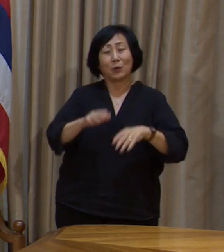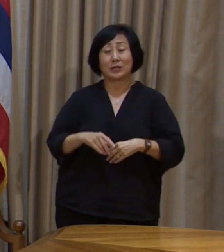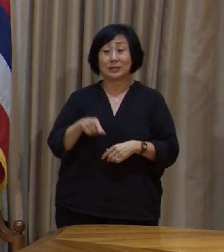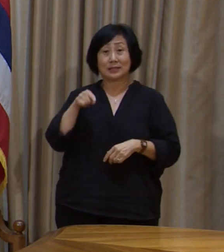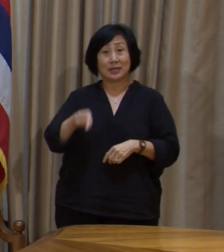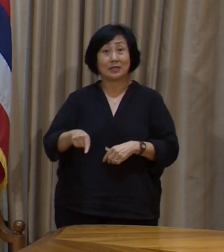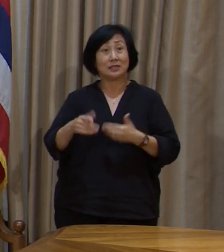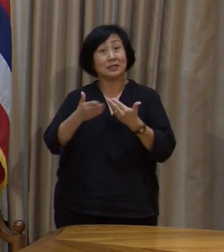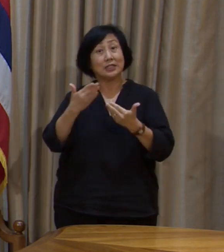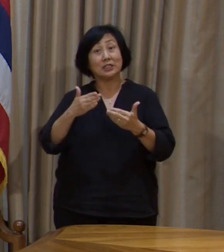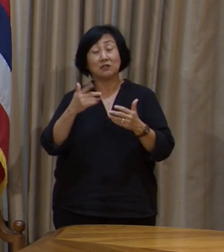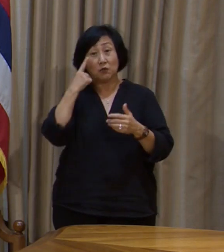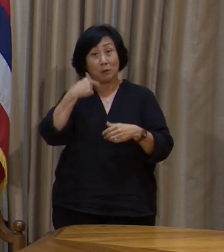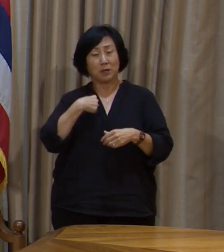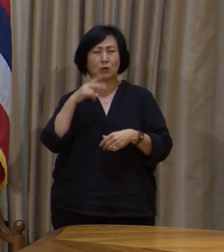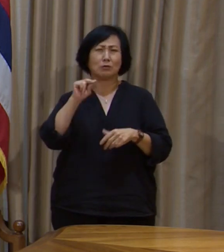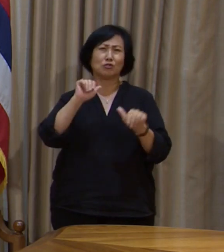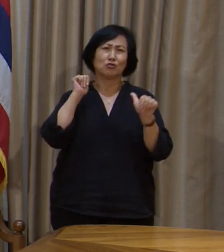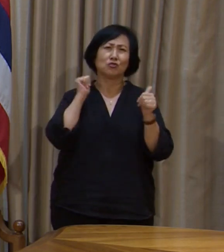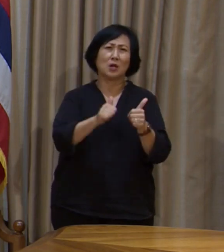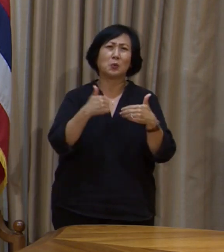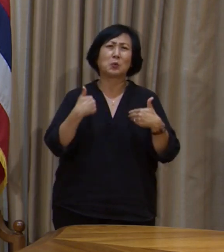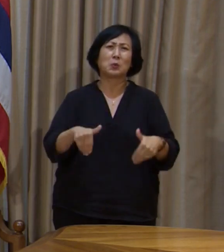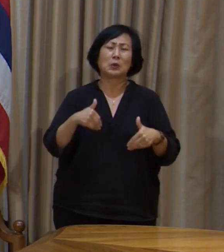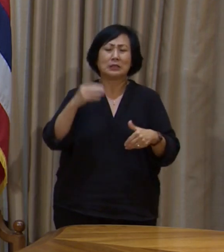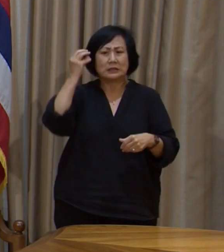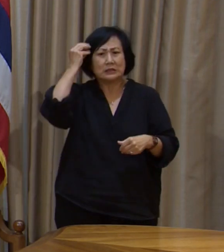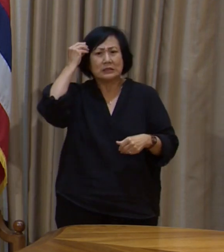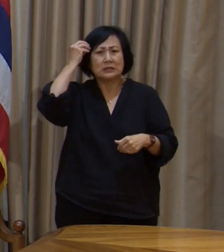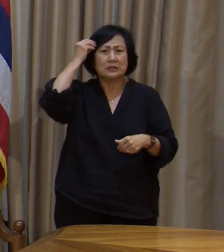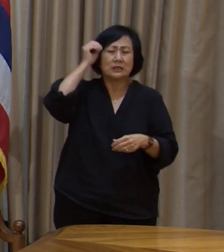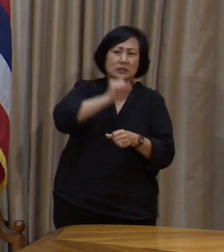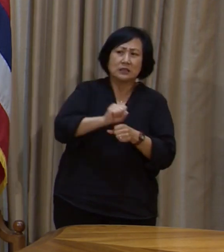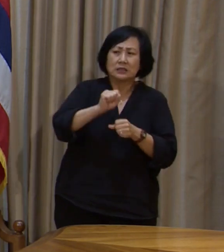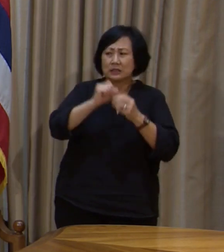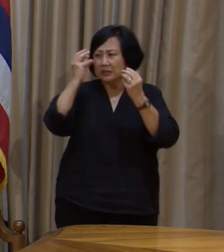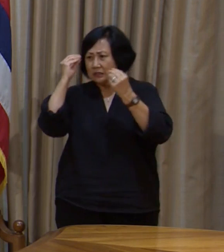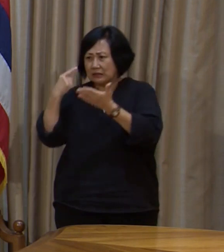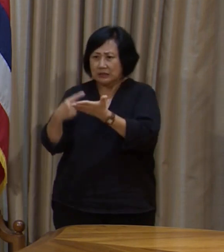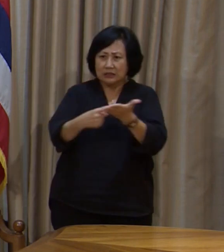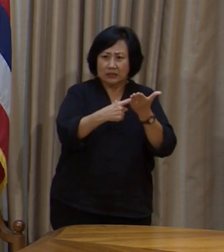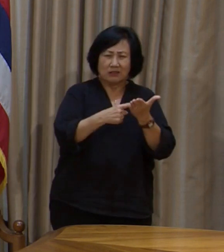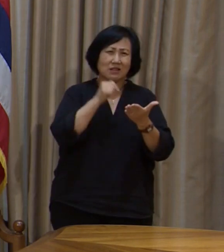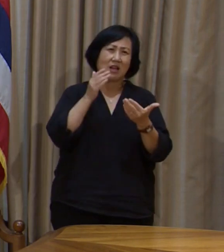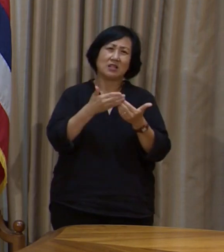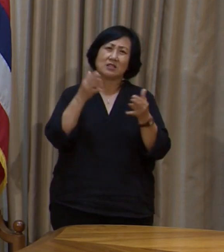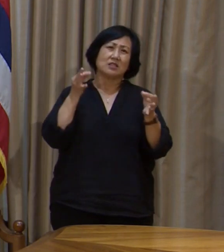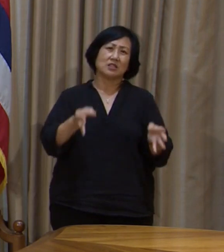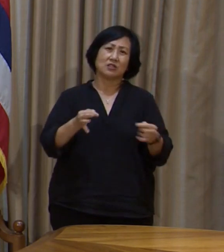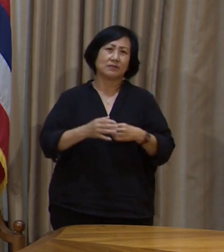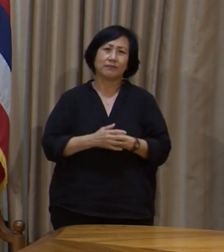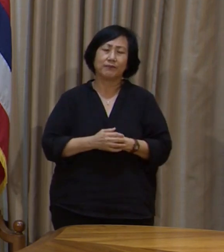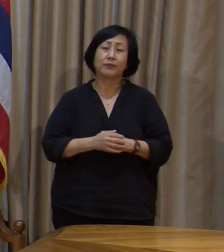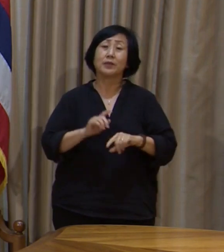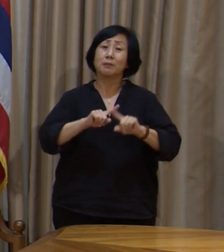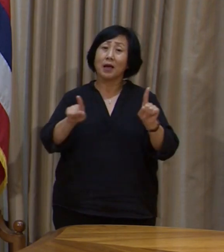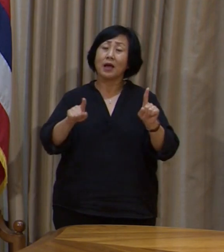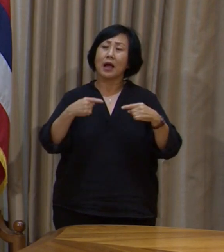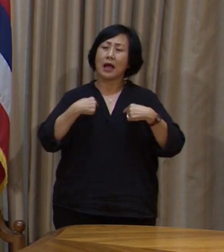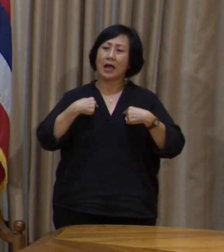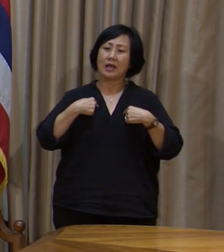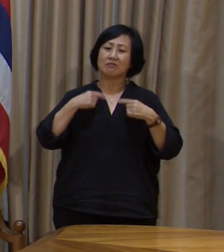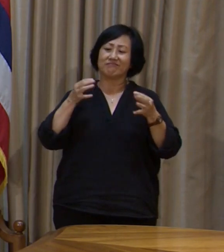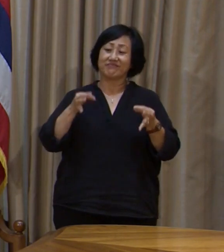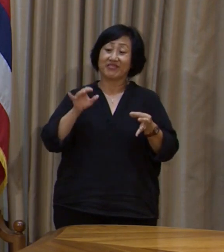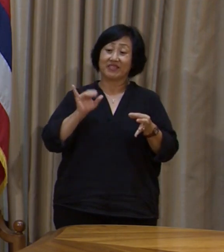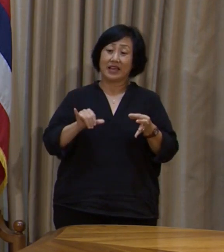challenge for me and certainly is not an easy decision to make. But I do believe